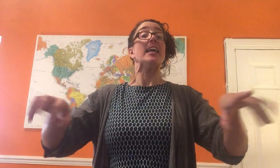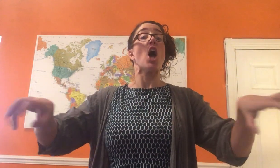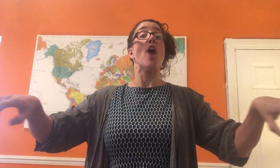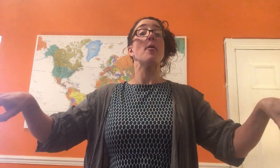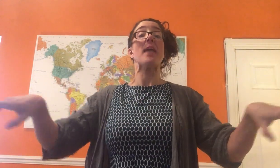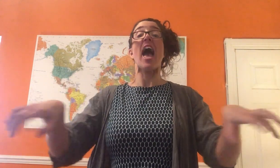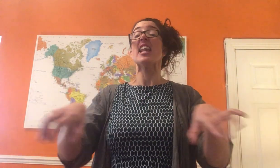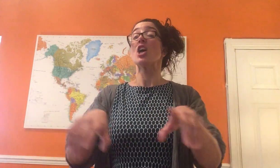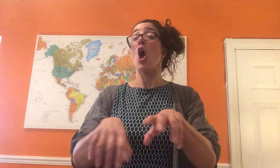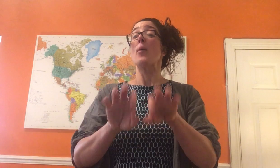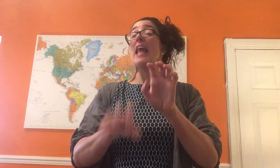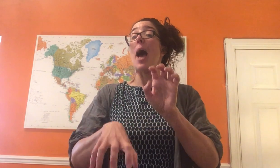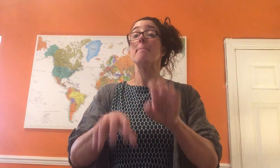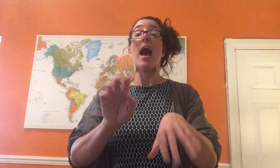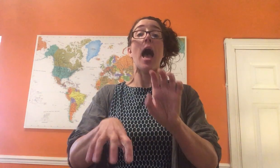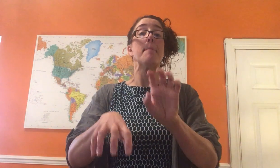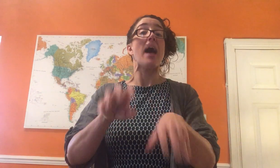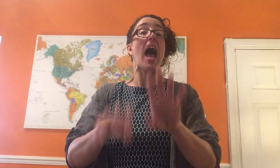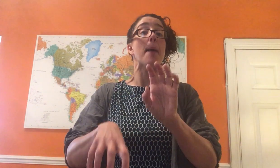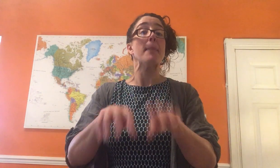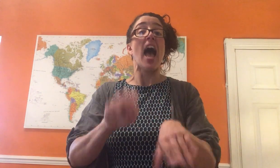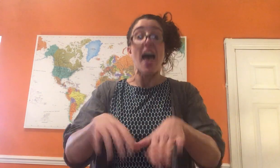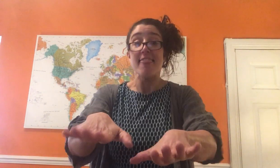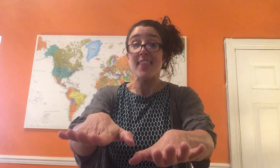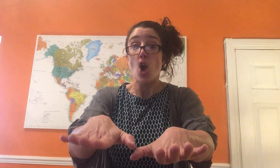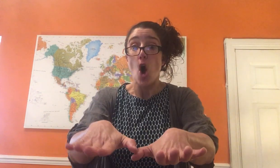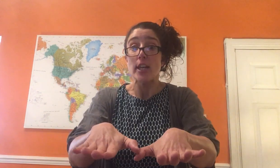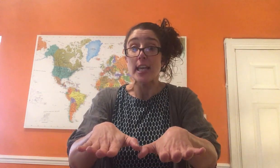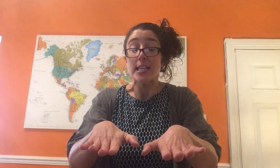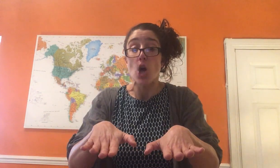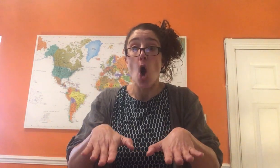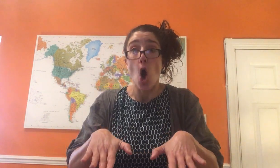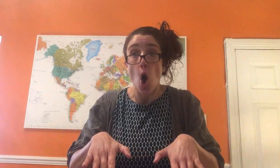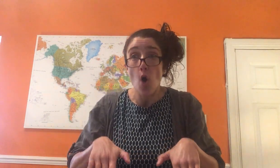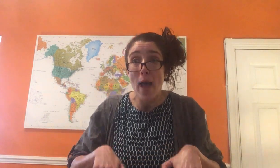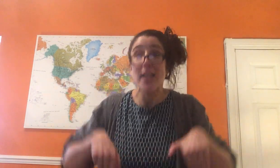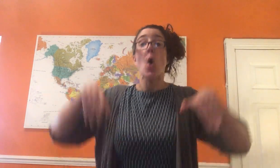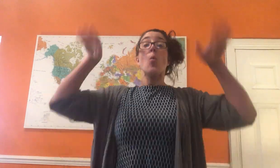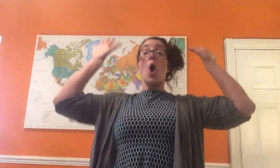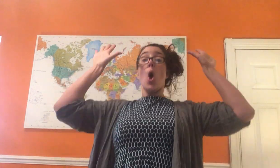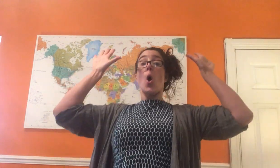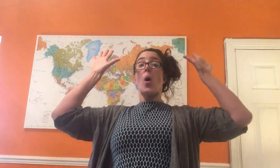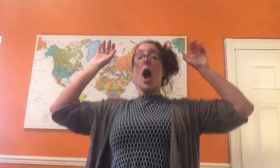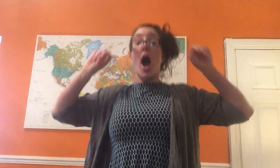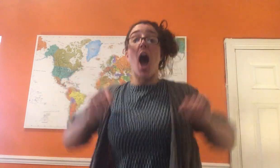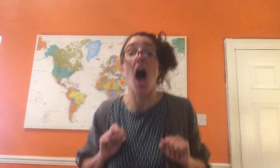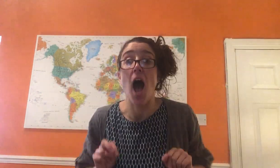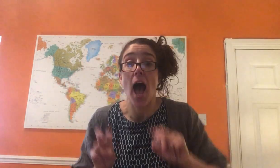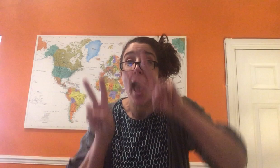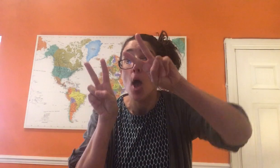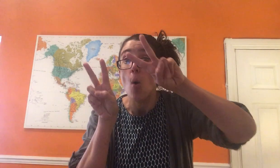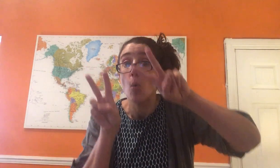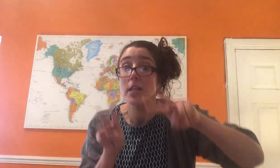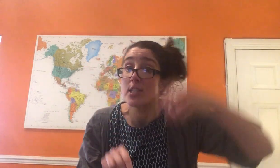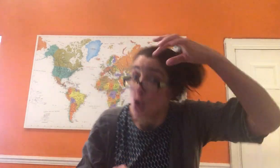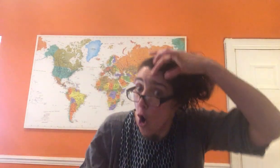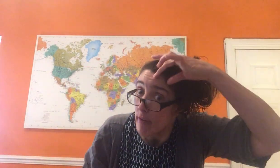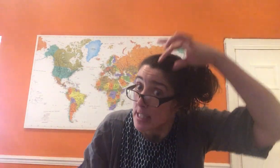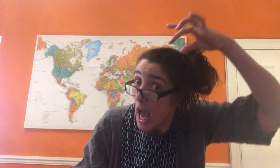on a piano, going hammer, hammer, hammer. And the audience all went, woo! I once saw a